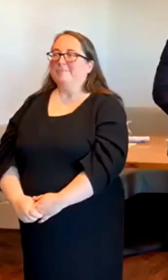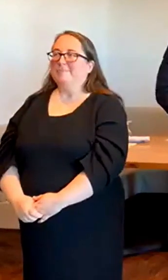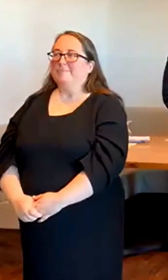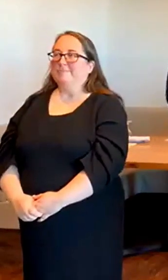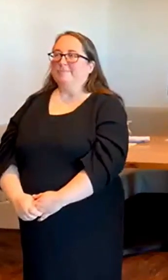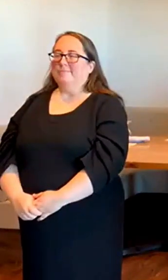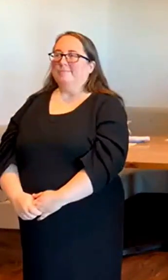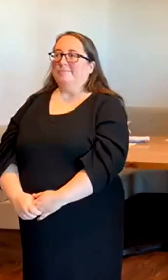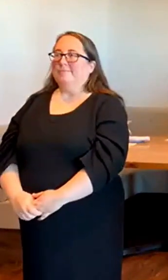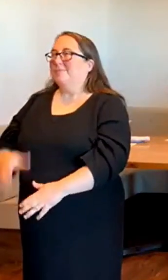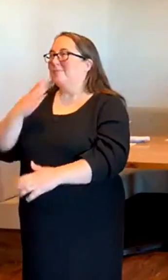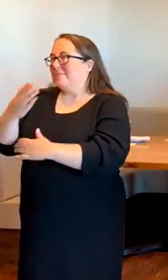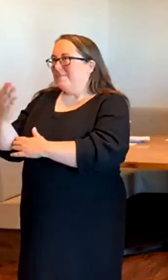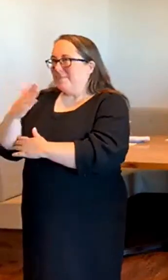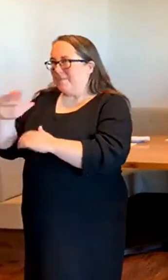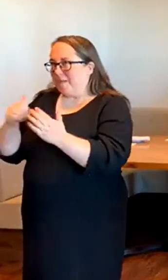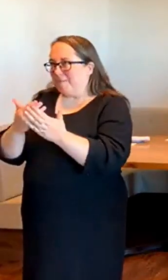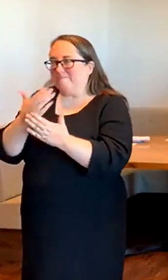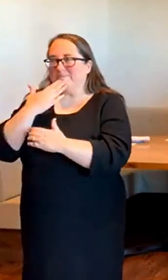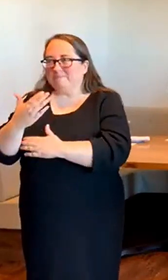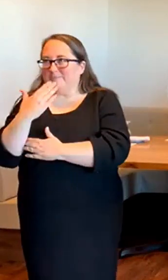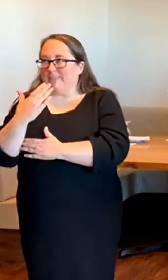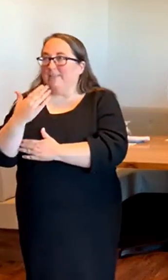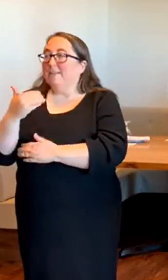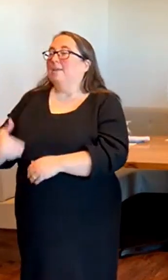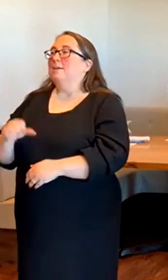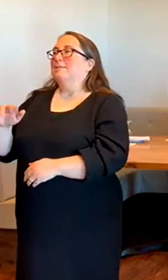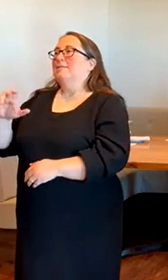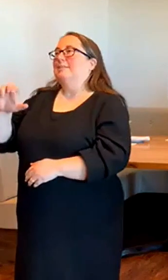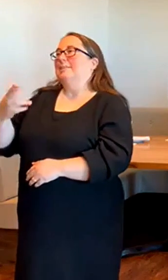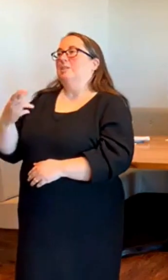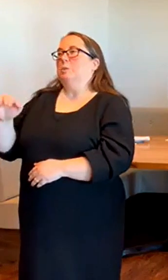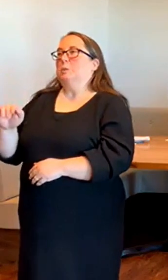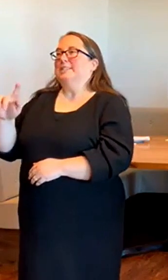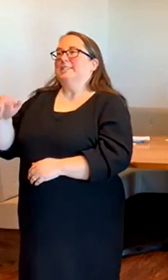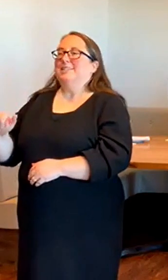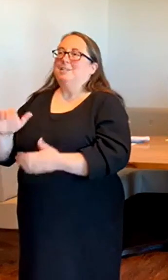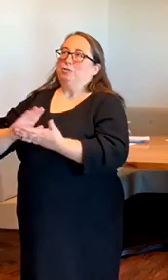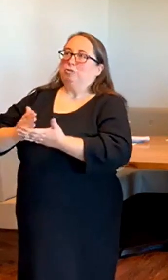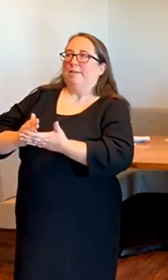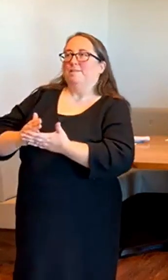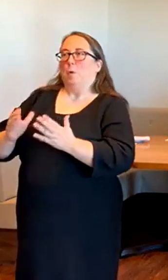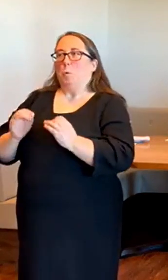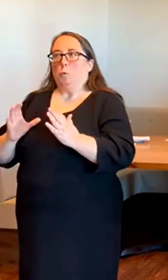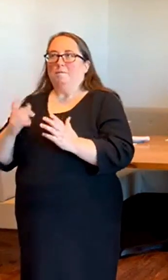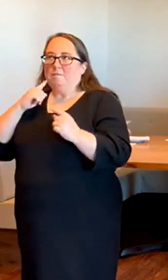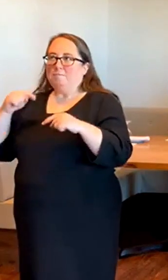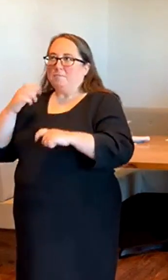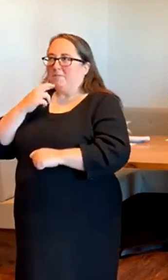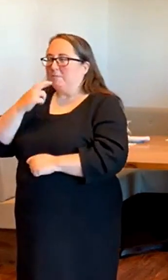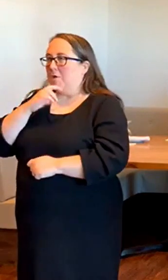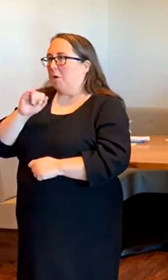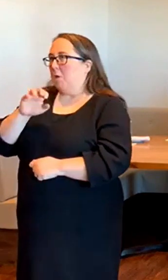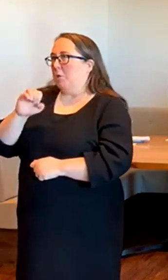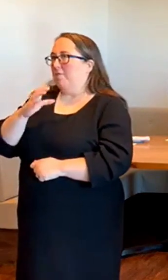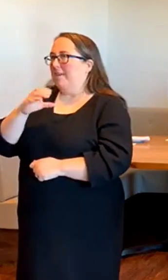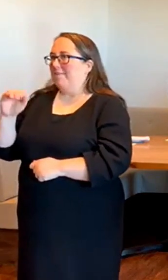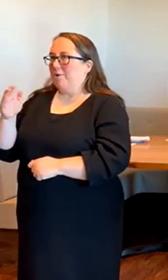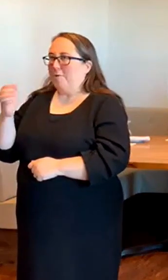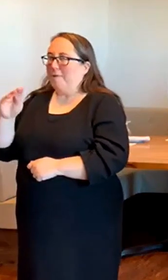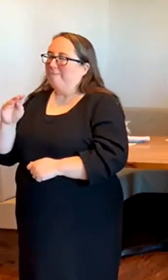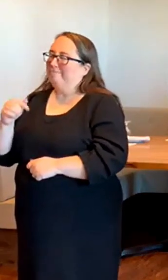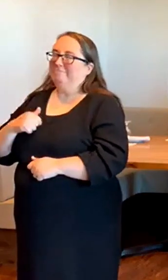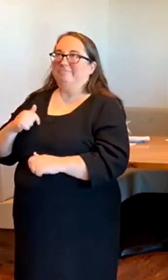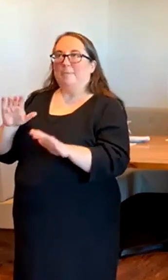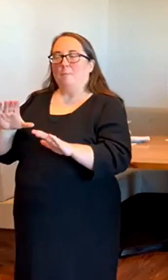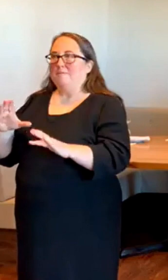Good morning, everybody. I'm Satish Gunaseti, chef owner of Cloven Cardamom. I'm honored to have Dr. Ball